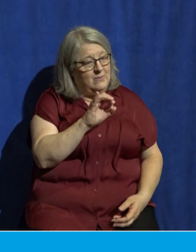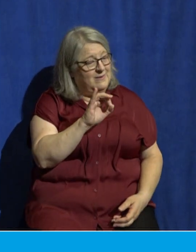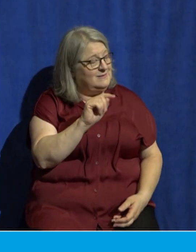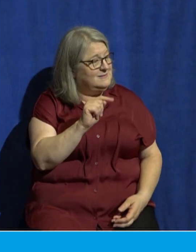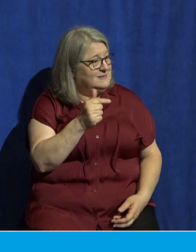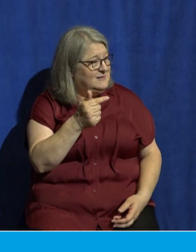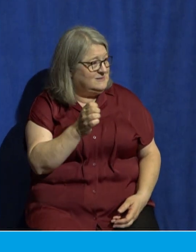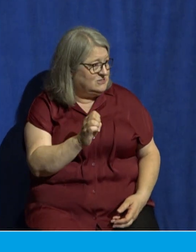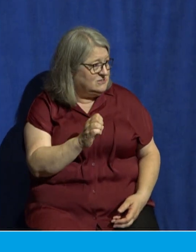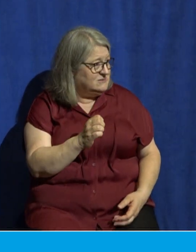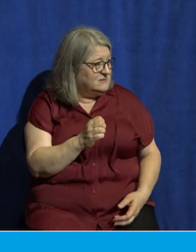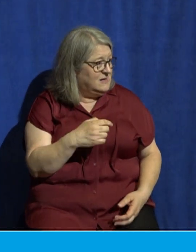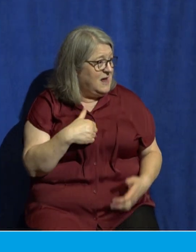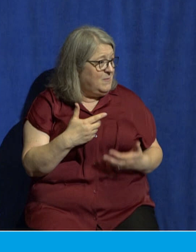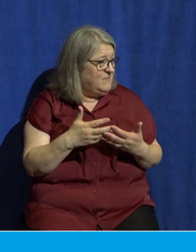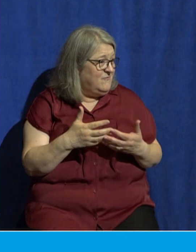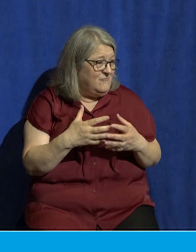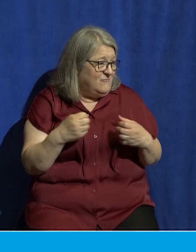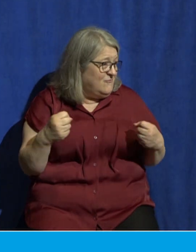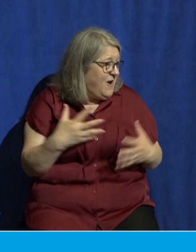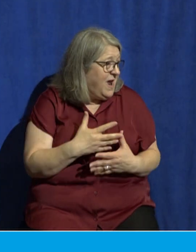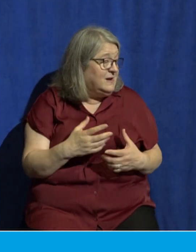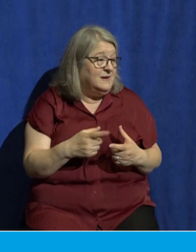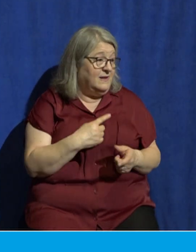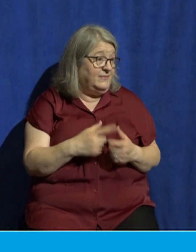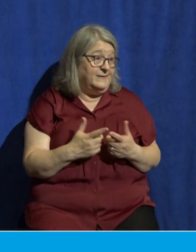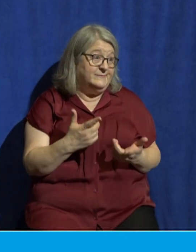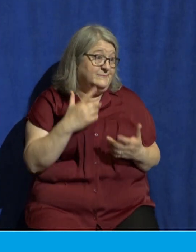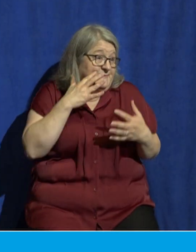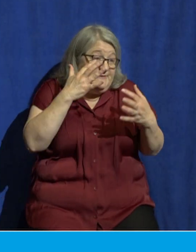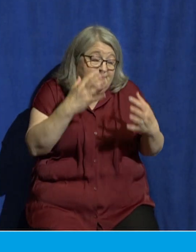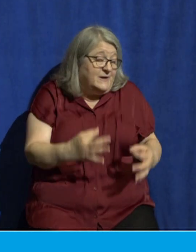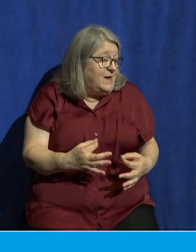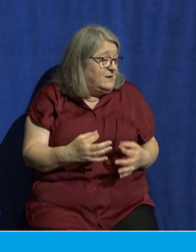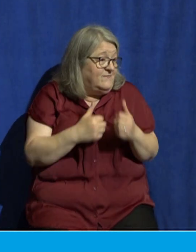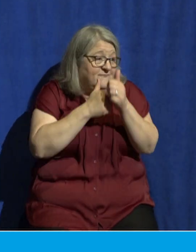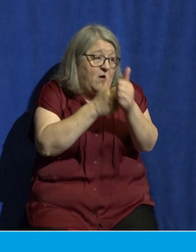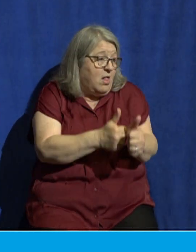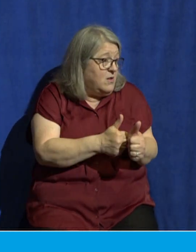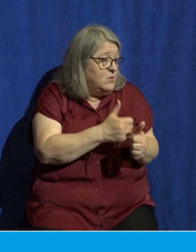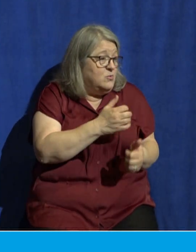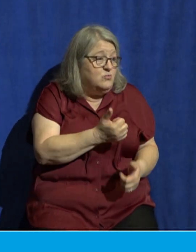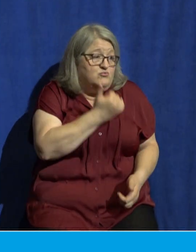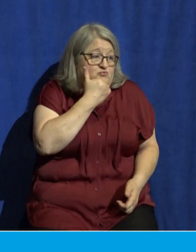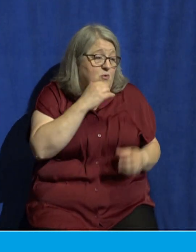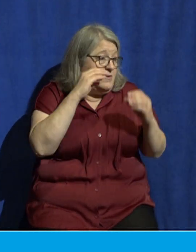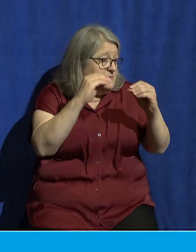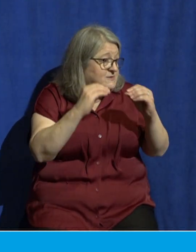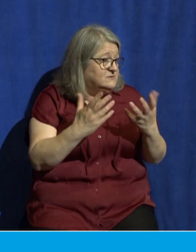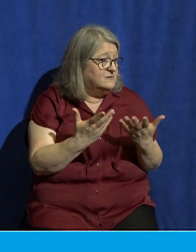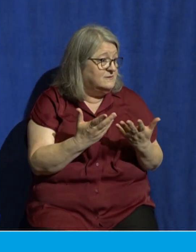and because of that you fall prey to all kind of teaching I mention this all the time like black Hebrew Israelites on the nation of Islam